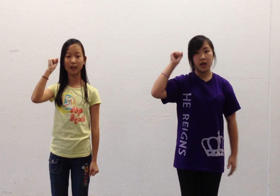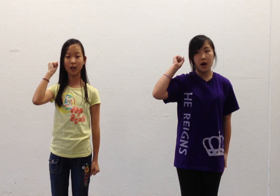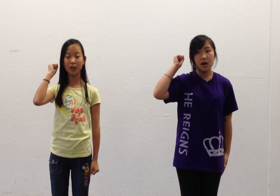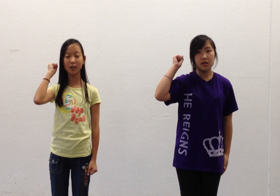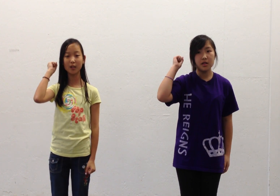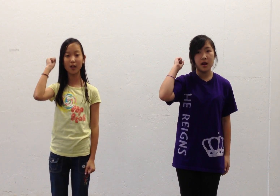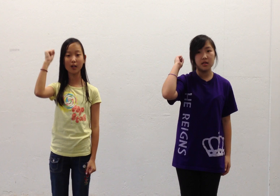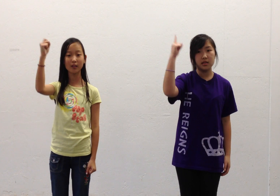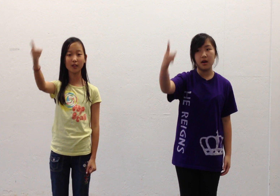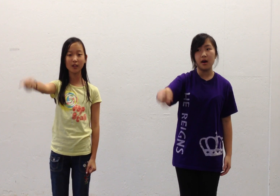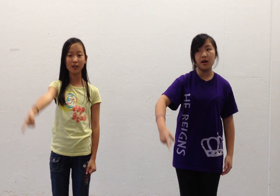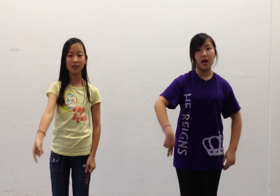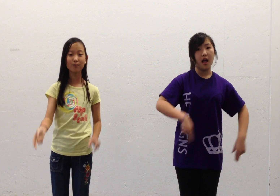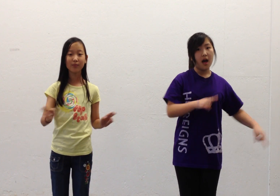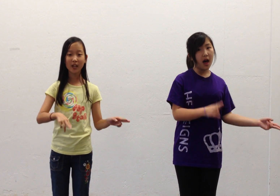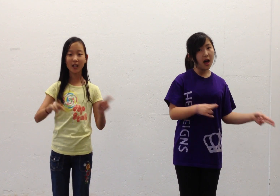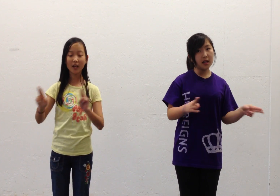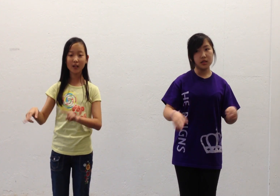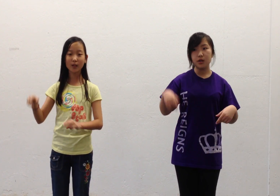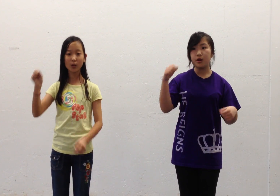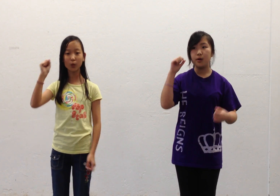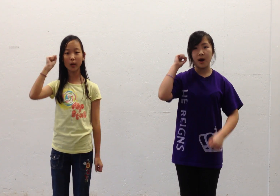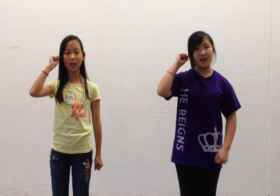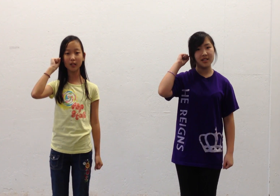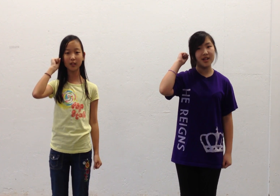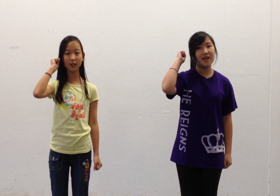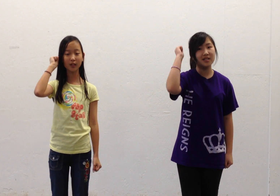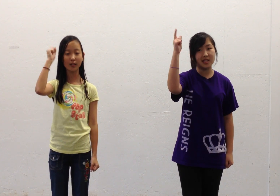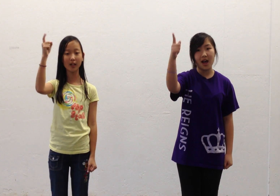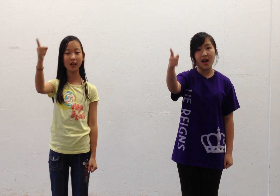understood as to understand,